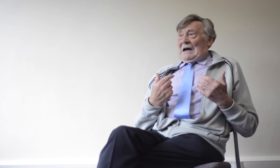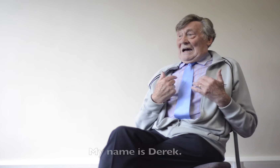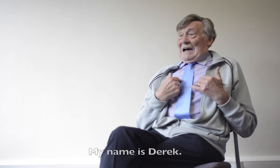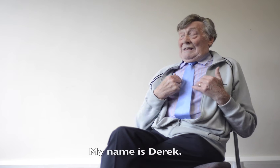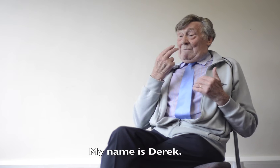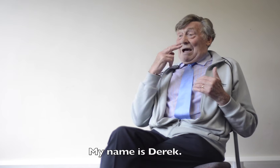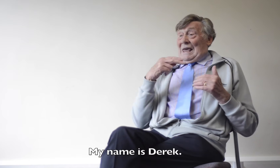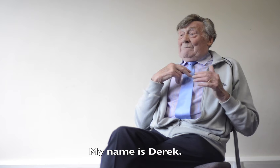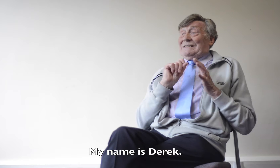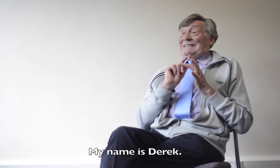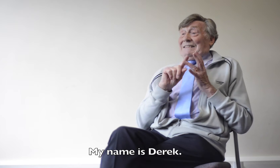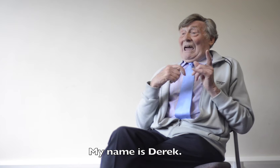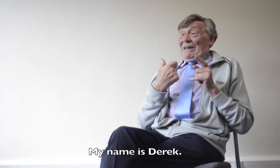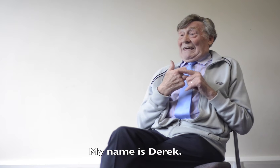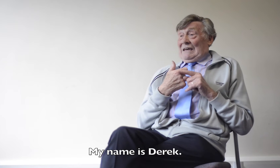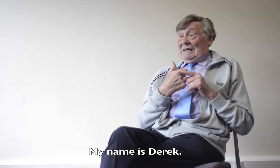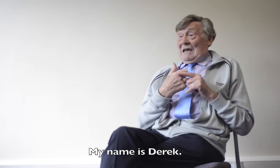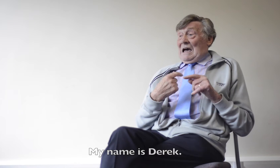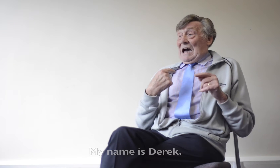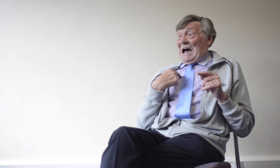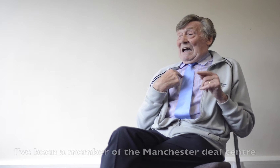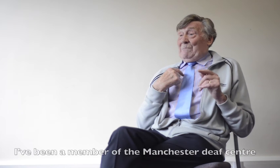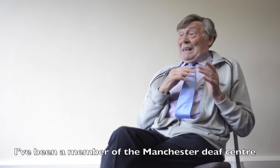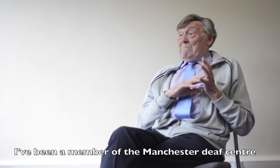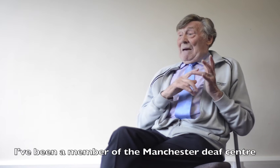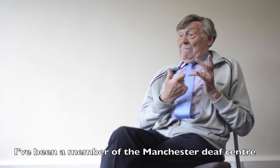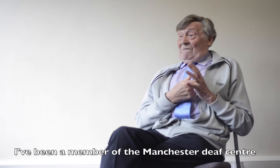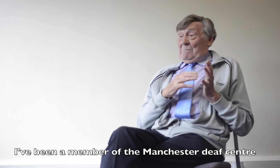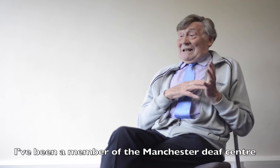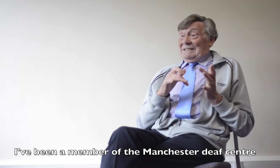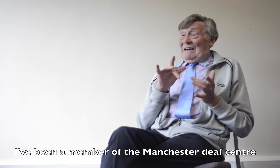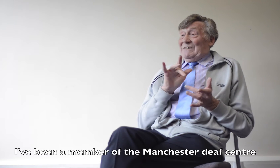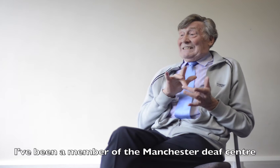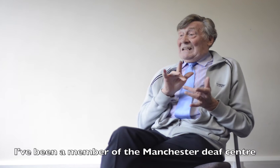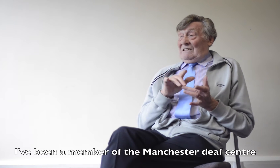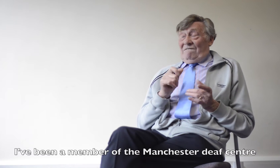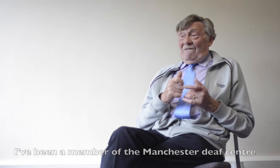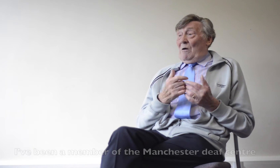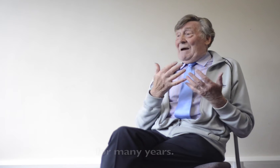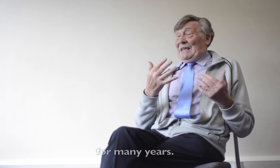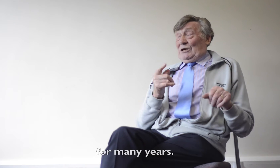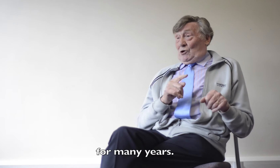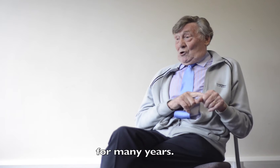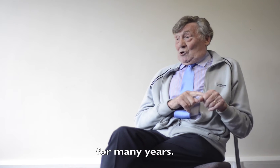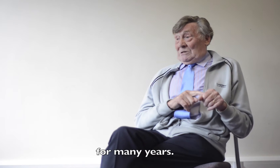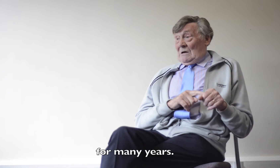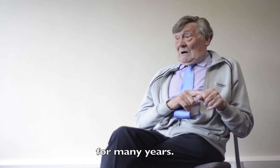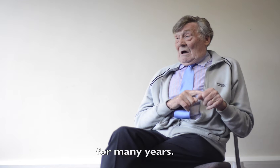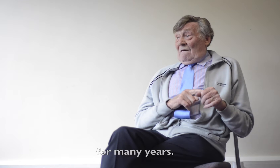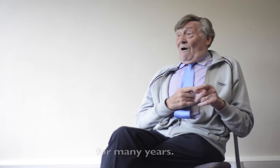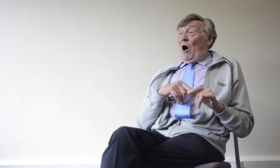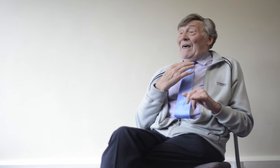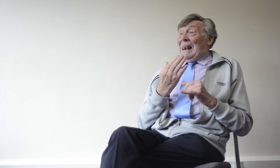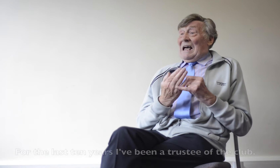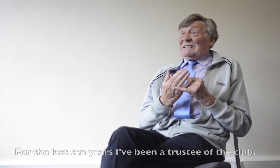My name's Gerrit. I've been a member of the Manchester Centre for many years. For the last,